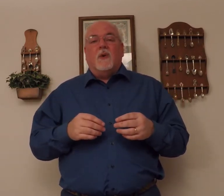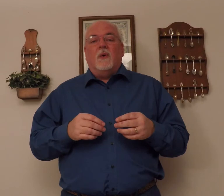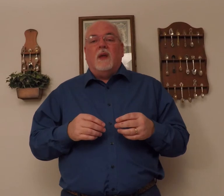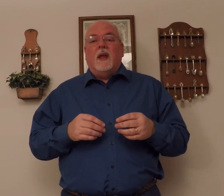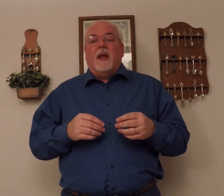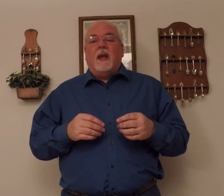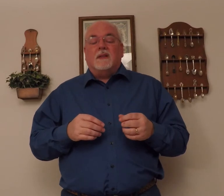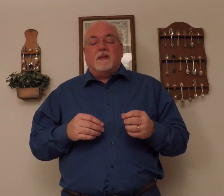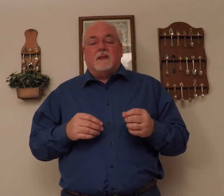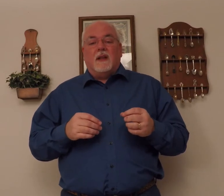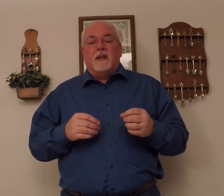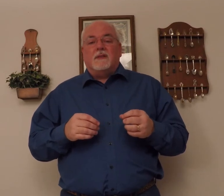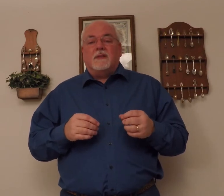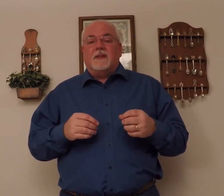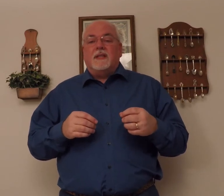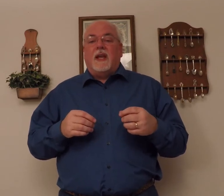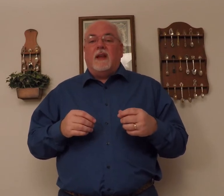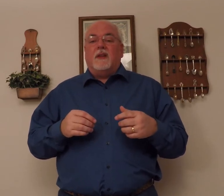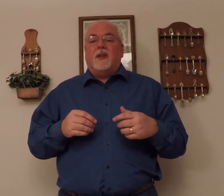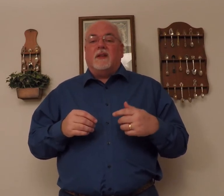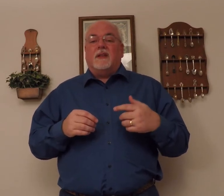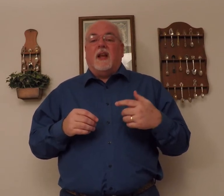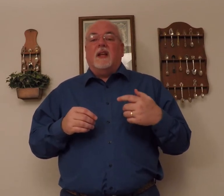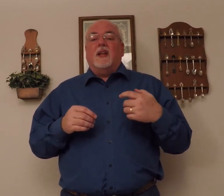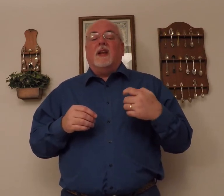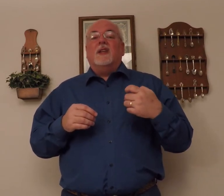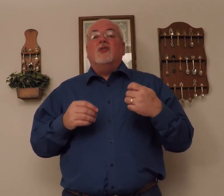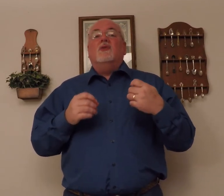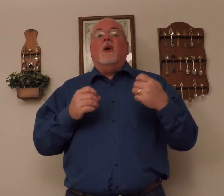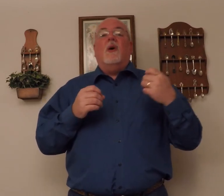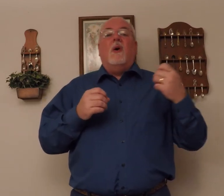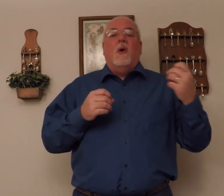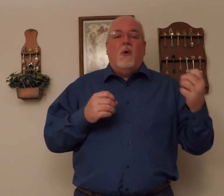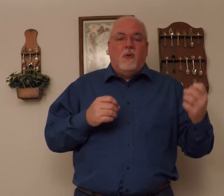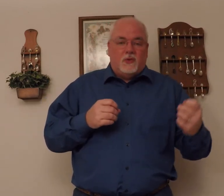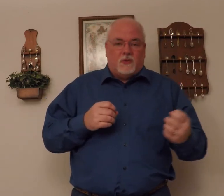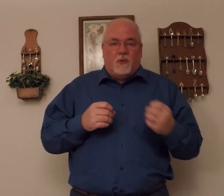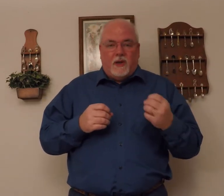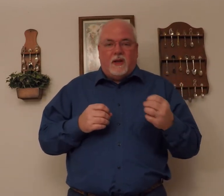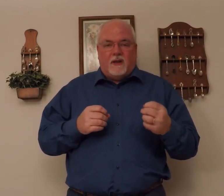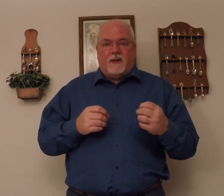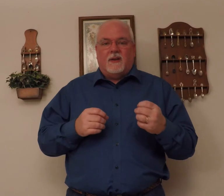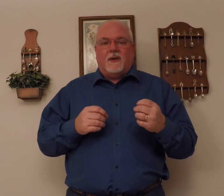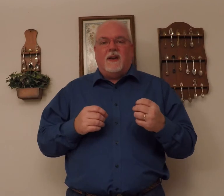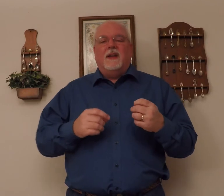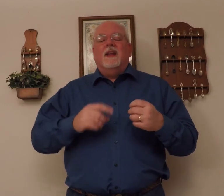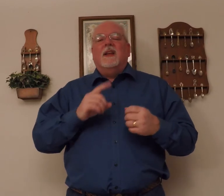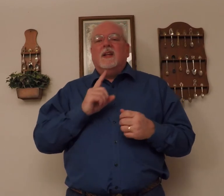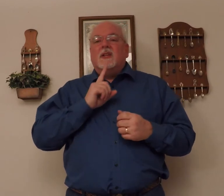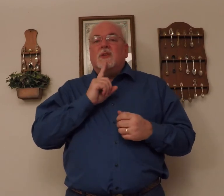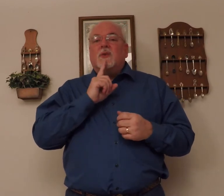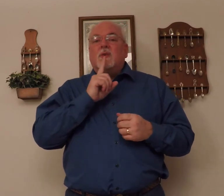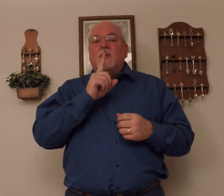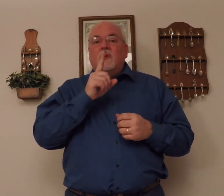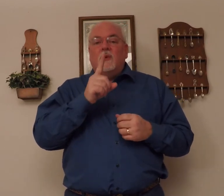it's, it's to say that it's so sweet, all right, truly